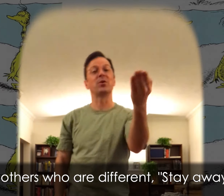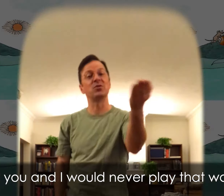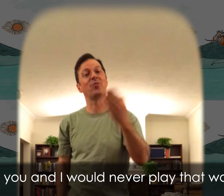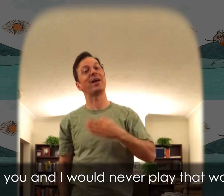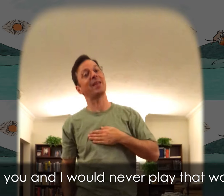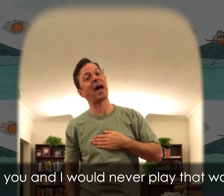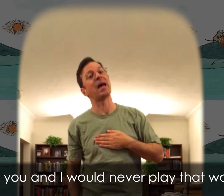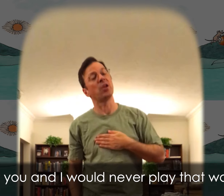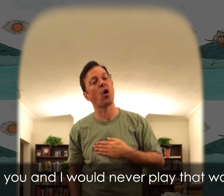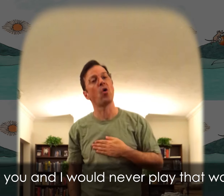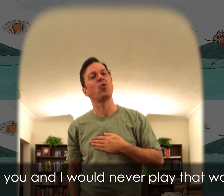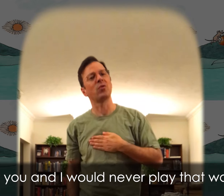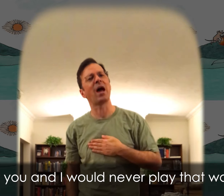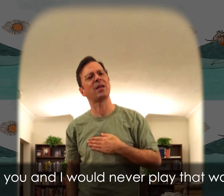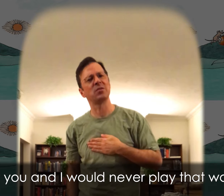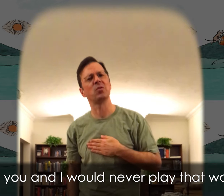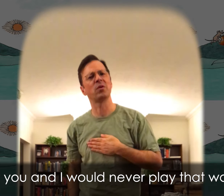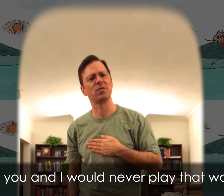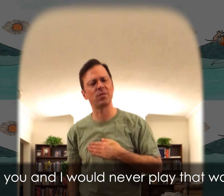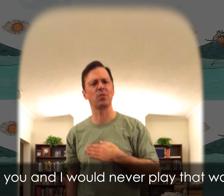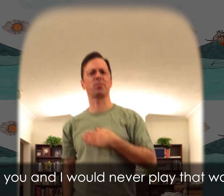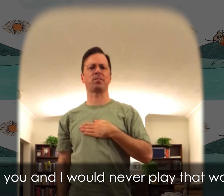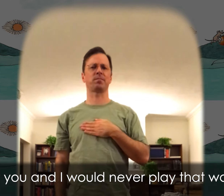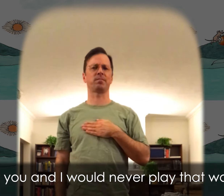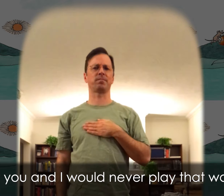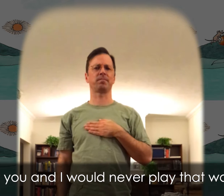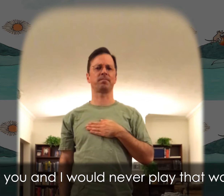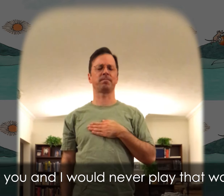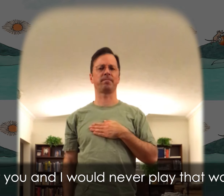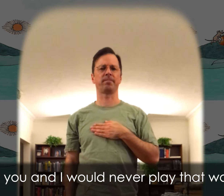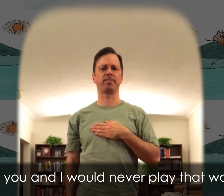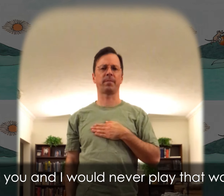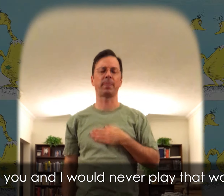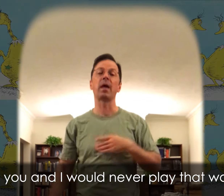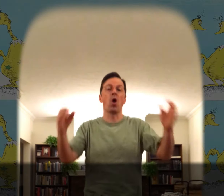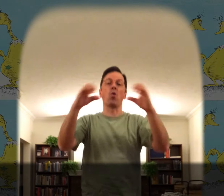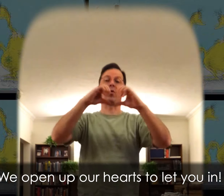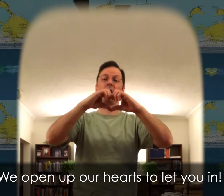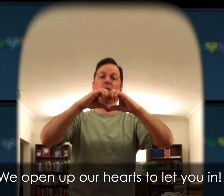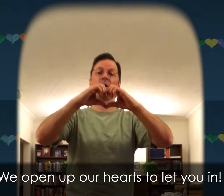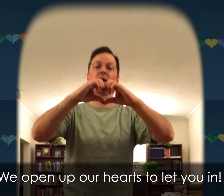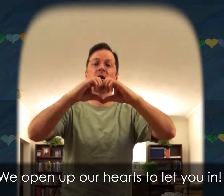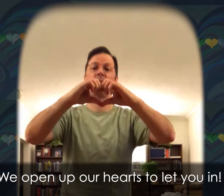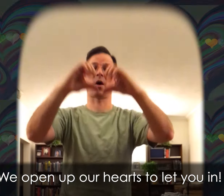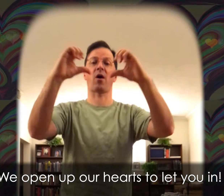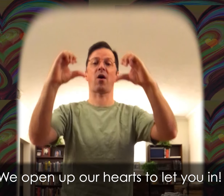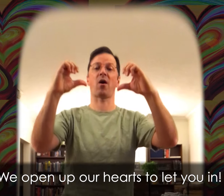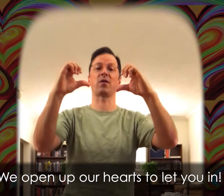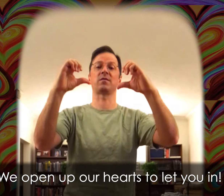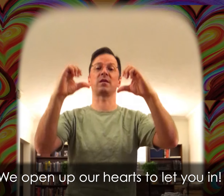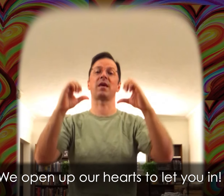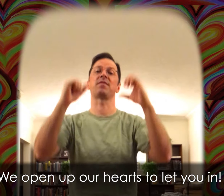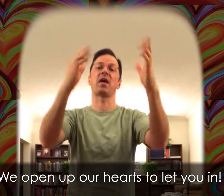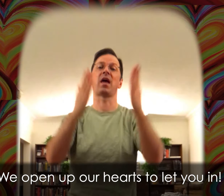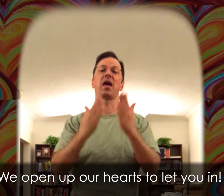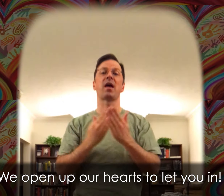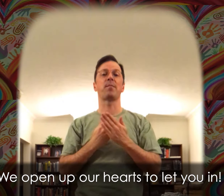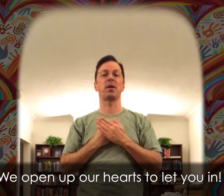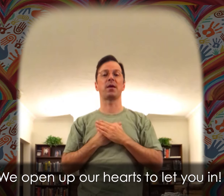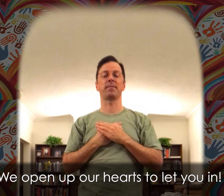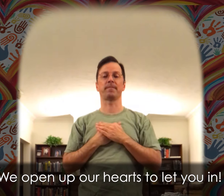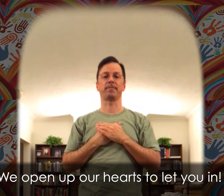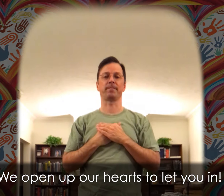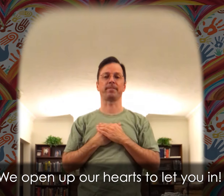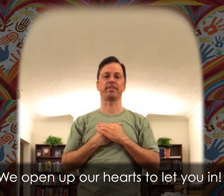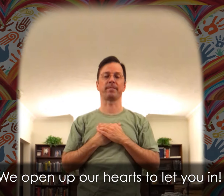But you and I would never play that way We open up our hearts to let you